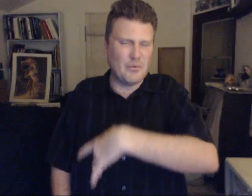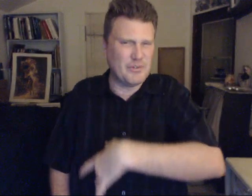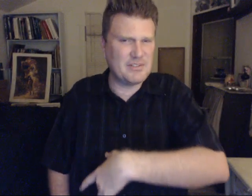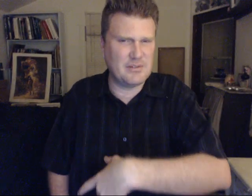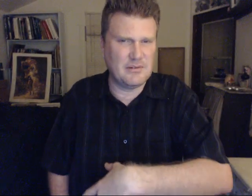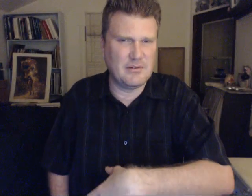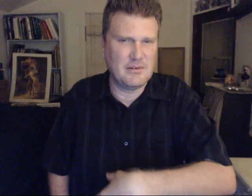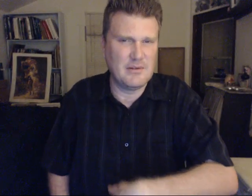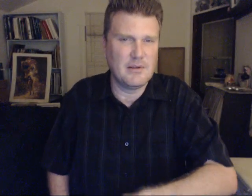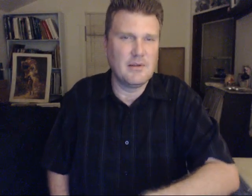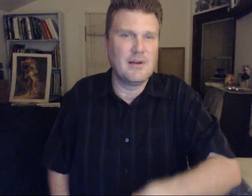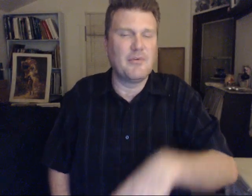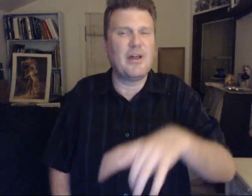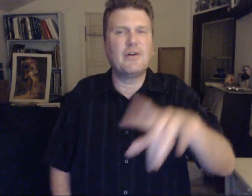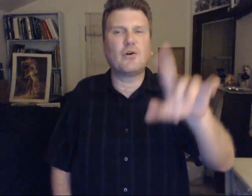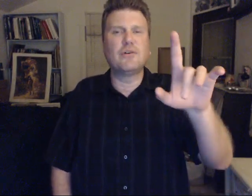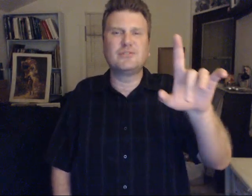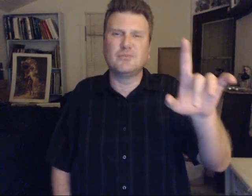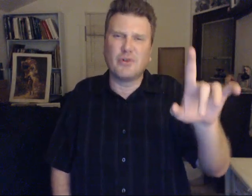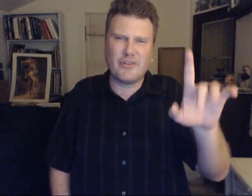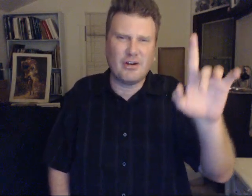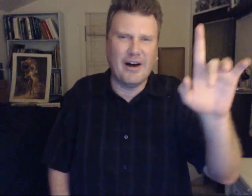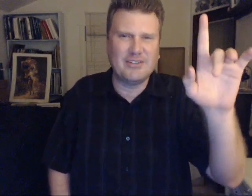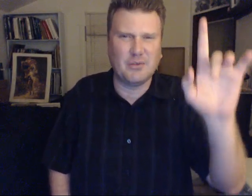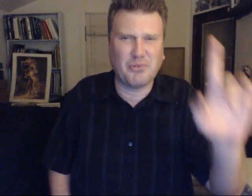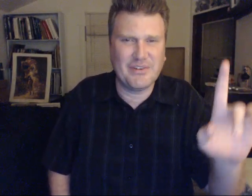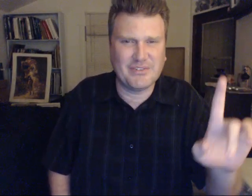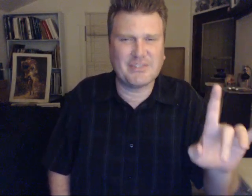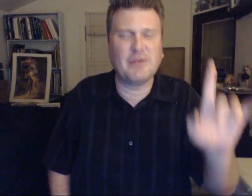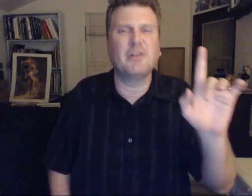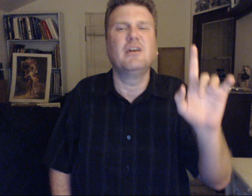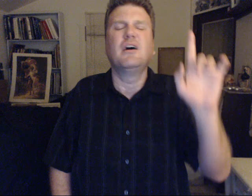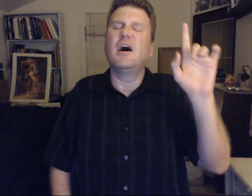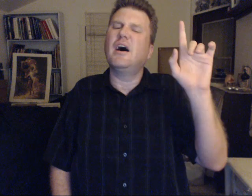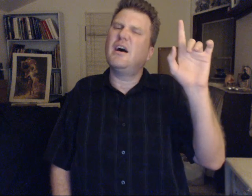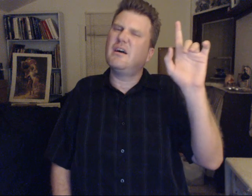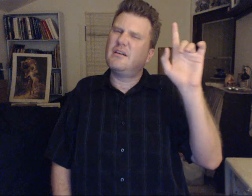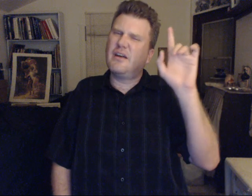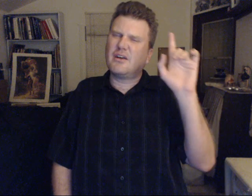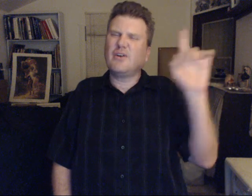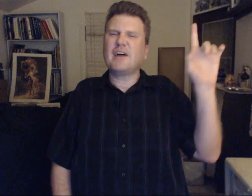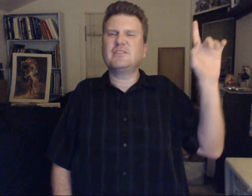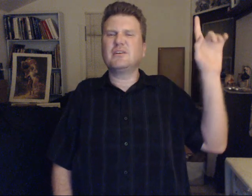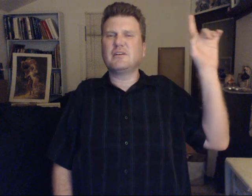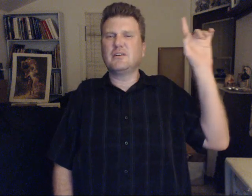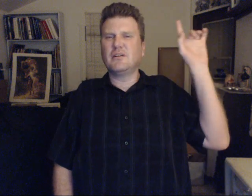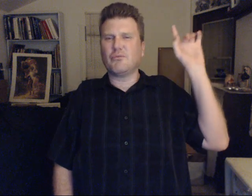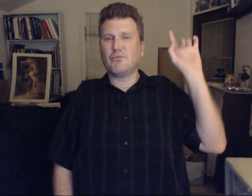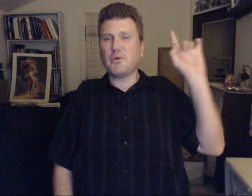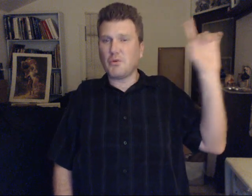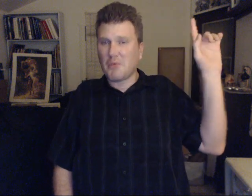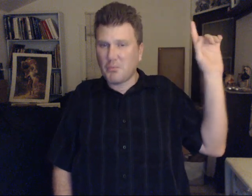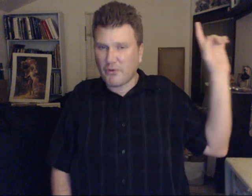wish to. But now you are going to more of a galactic presence. A galactic re-remembrance.